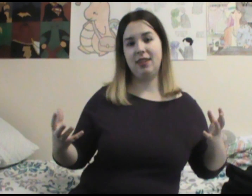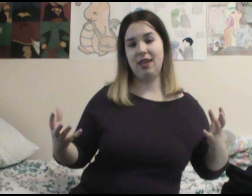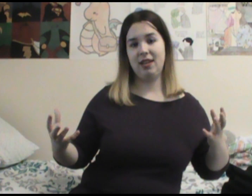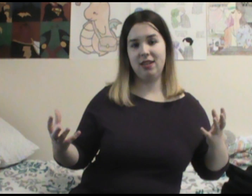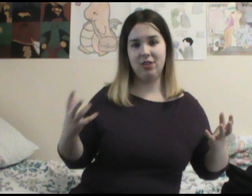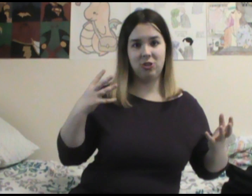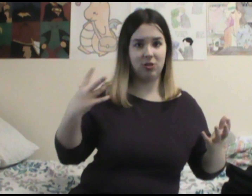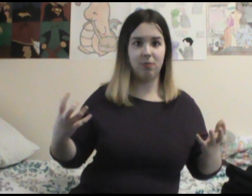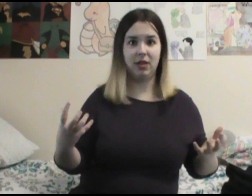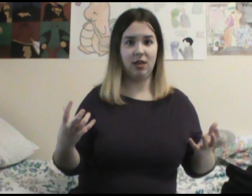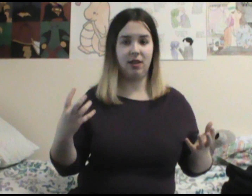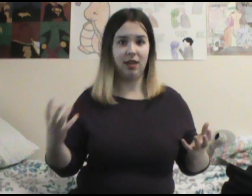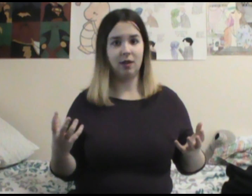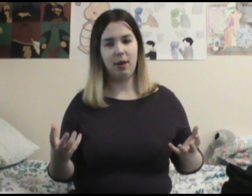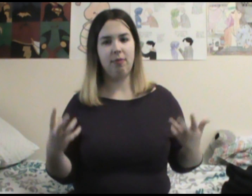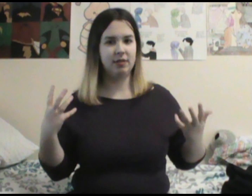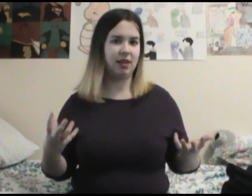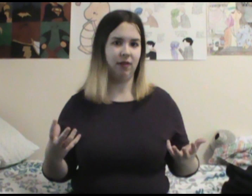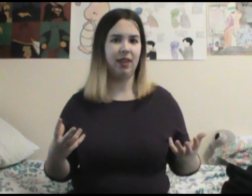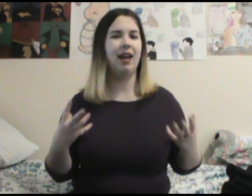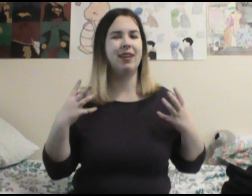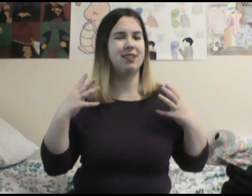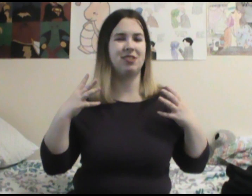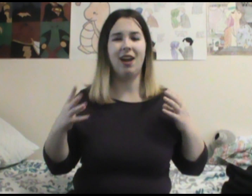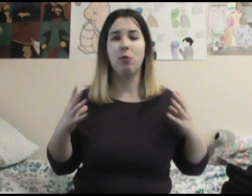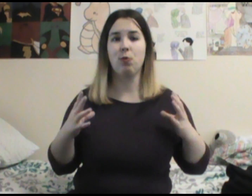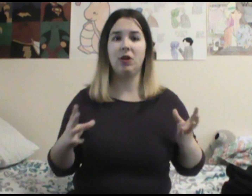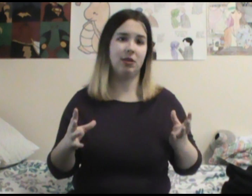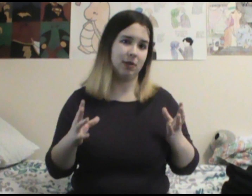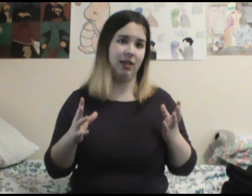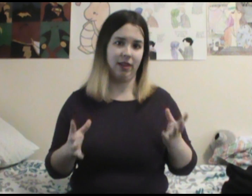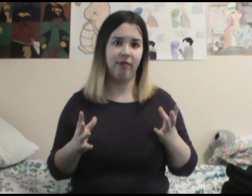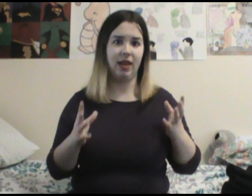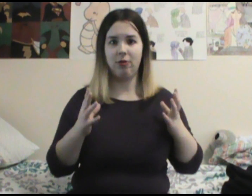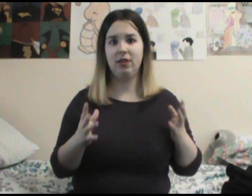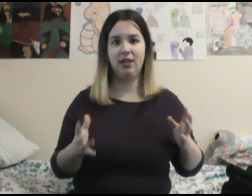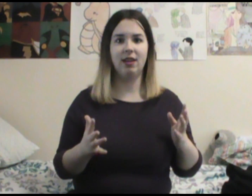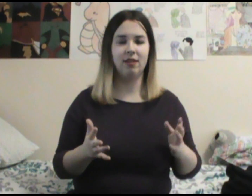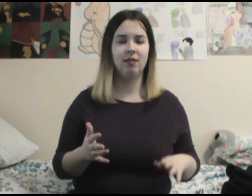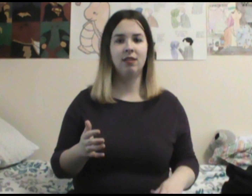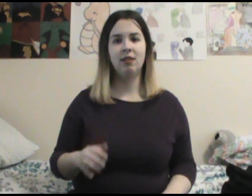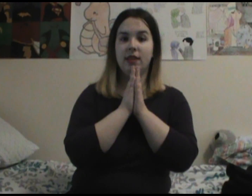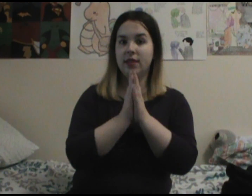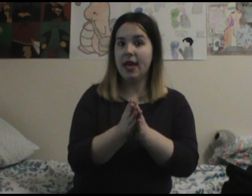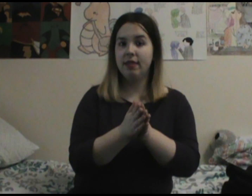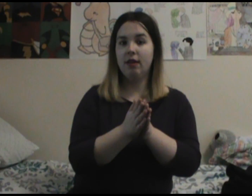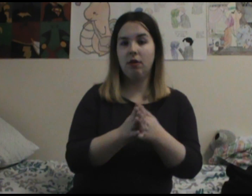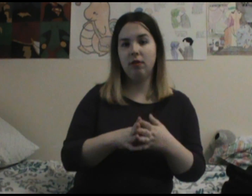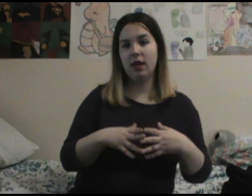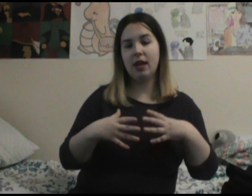that shouldn't be killing people and stuff like that and just I really really love that whole idea. Then the whole like